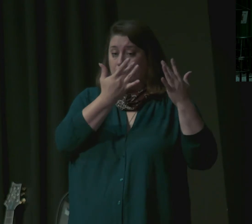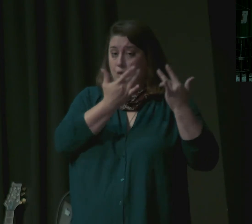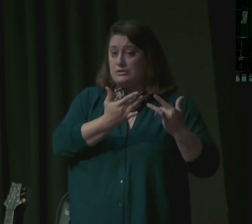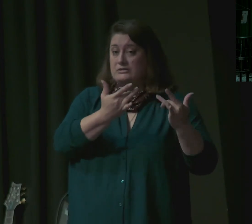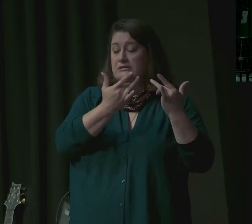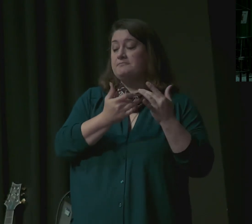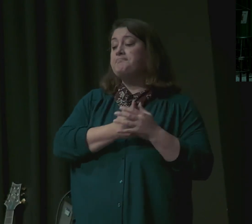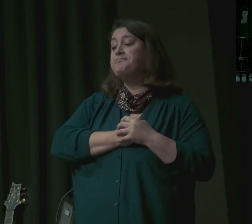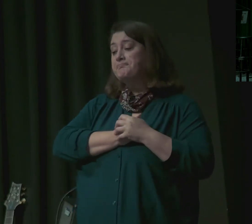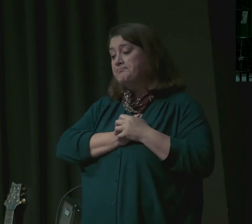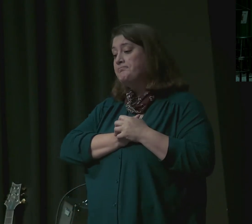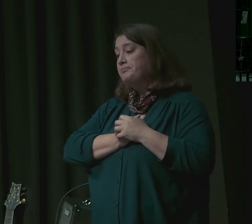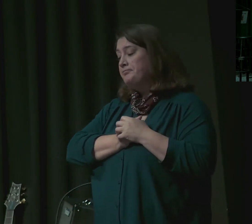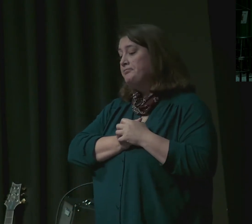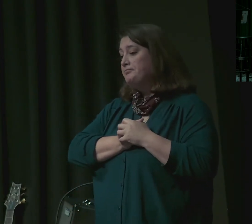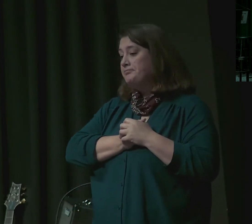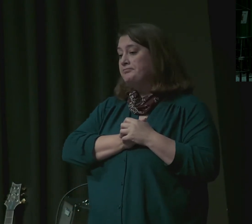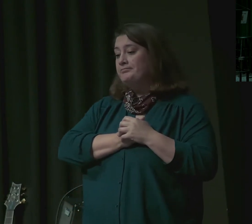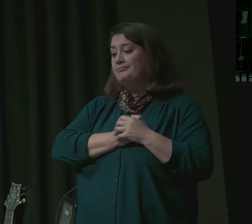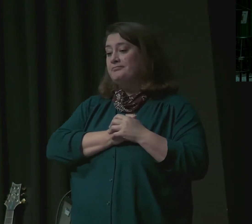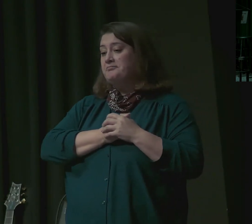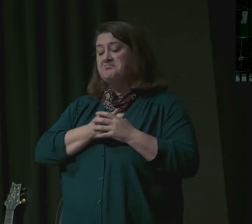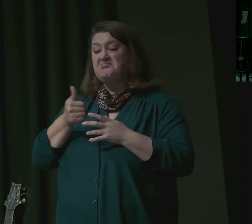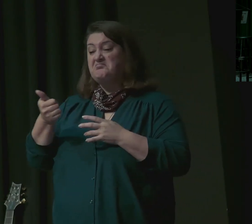a situation we really don't like. You think?